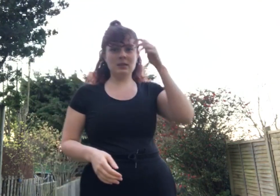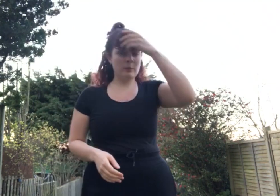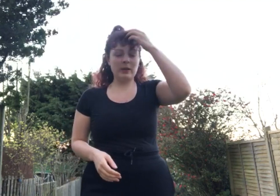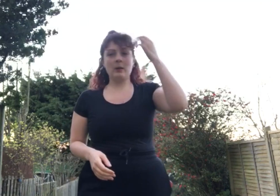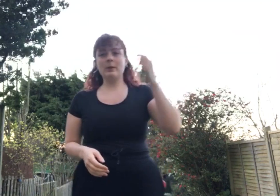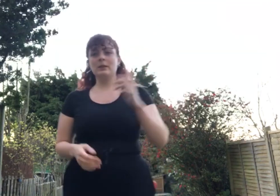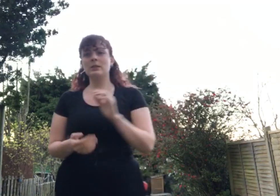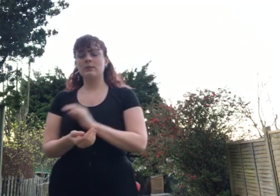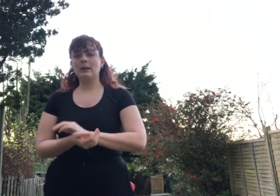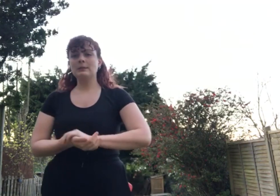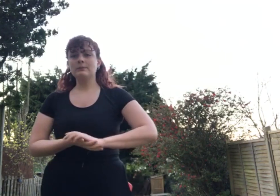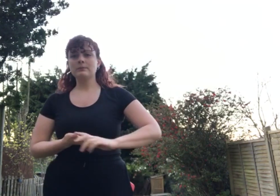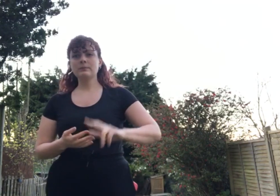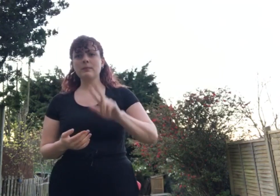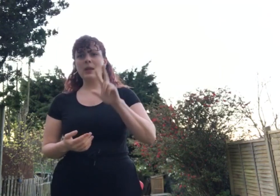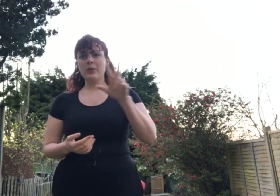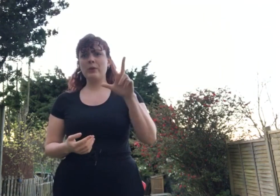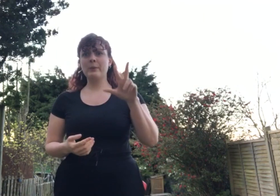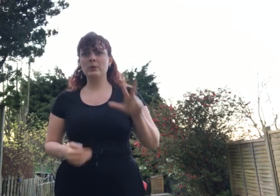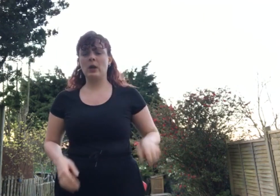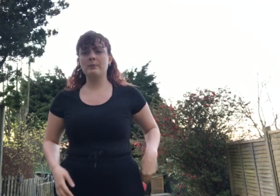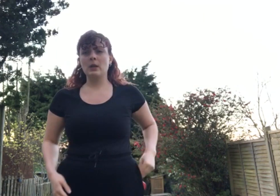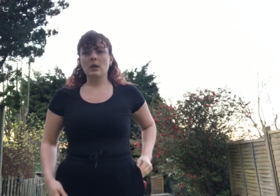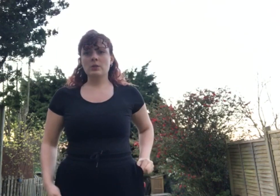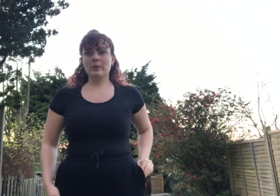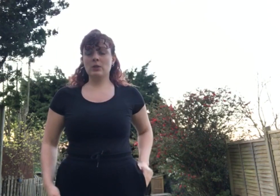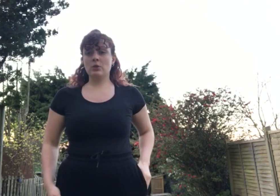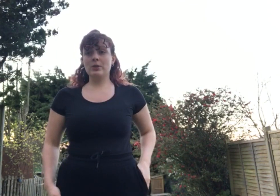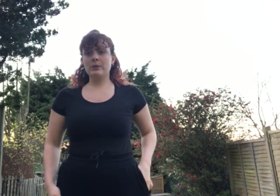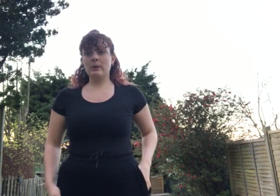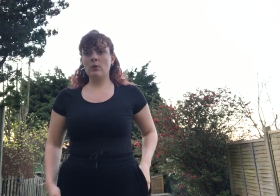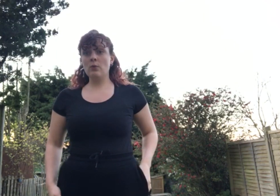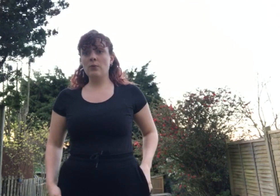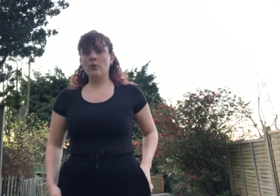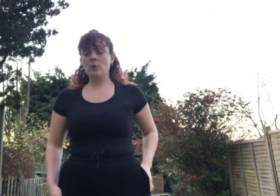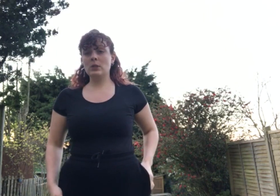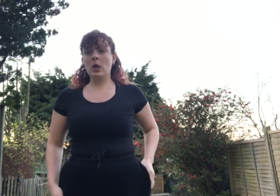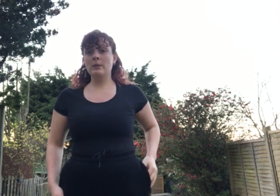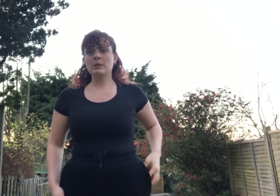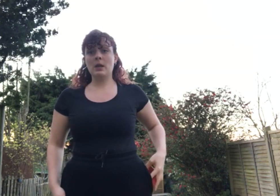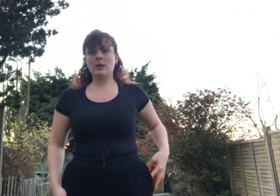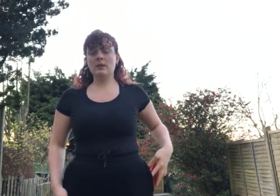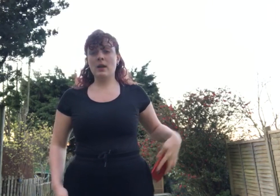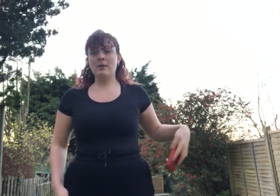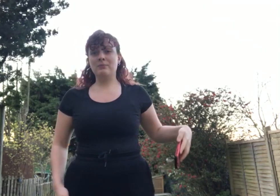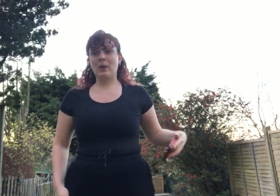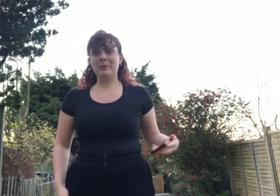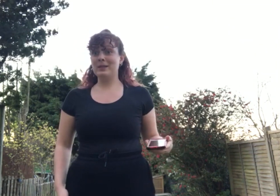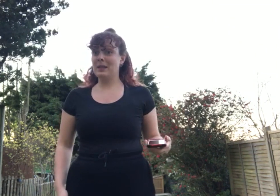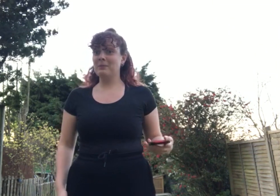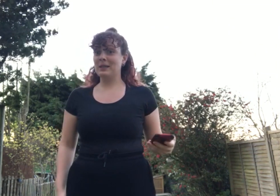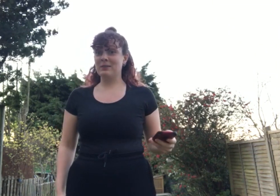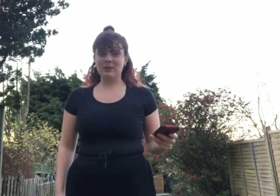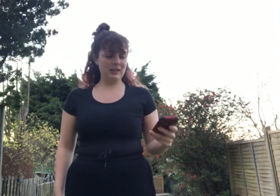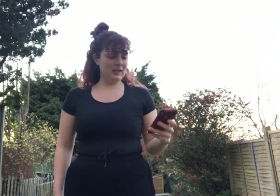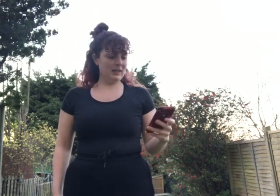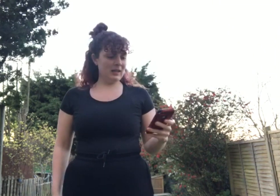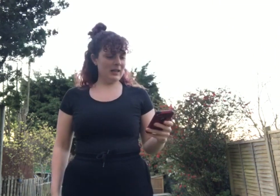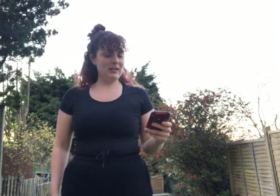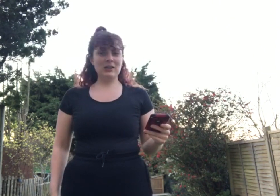speeding up. And then they do it three more times. So, we're going to try and do it all four times. And I'm going to attempt to get it right nice